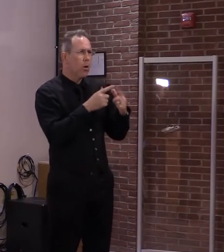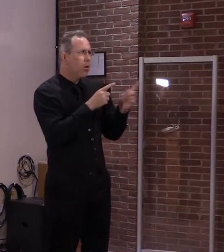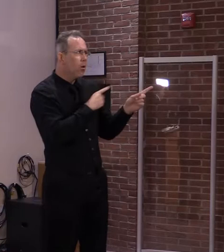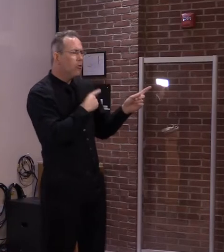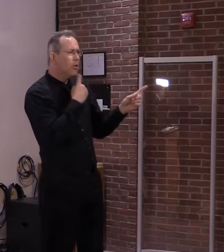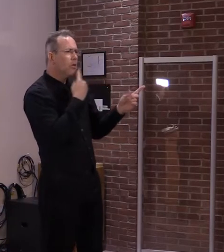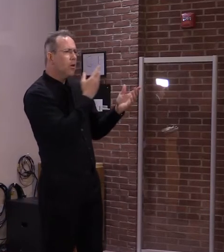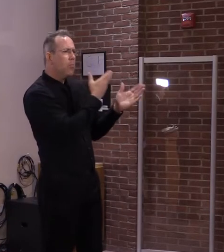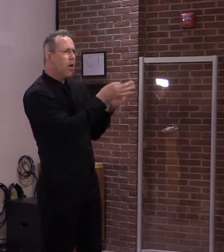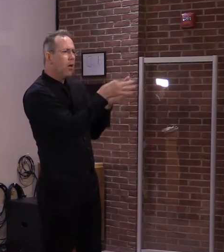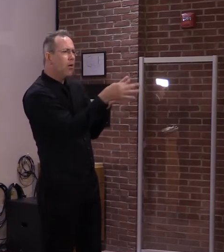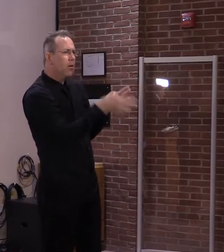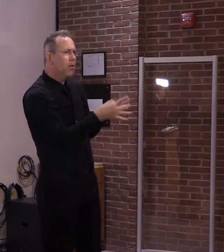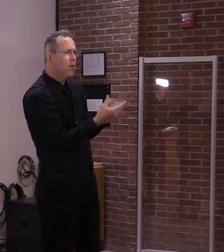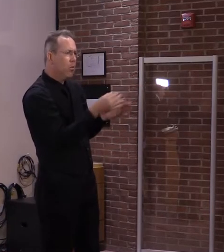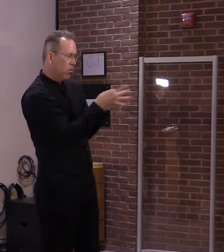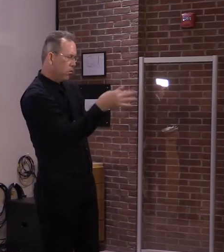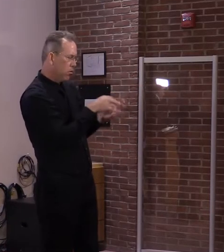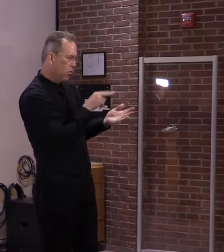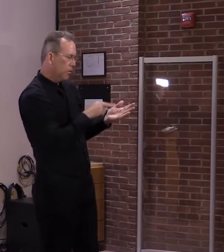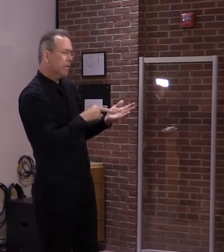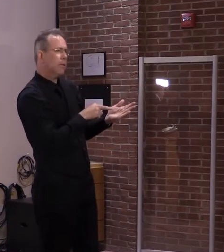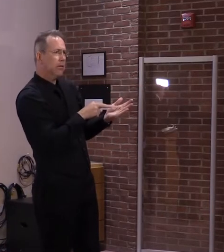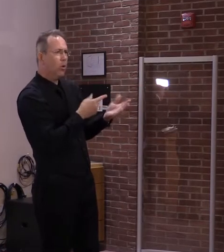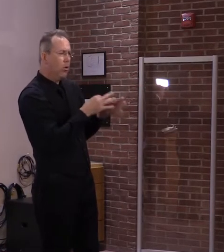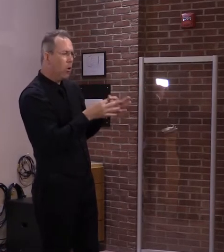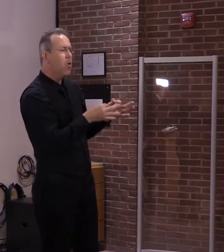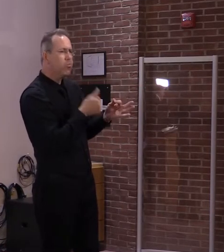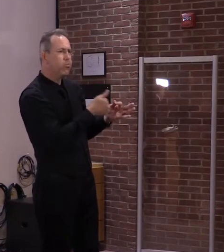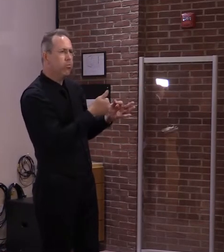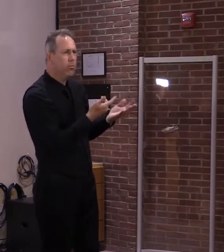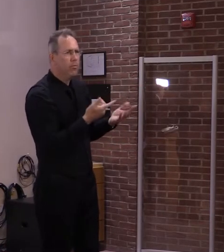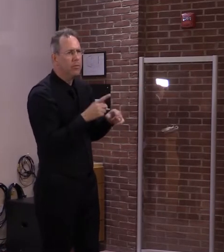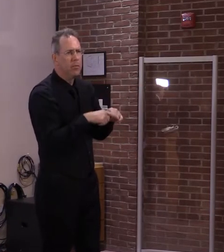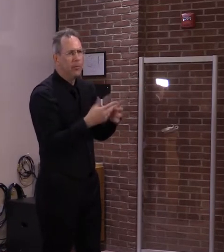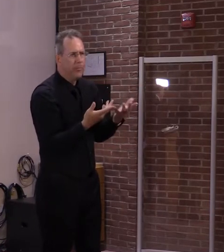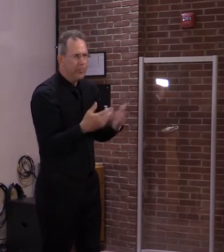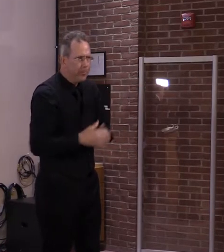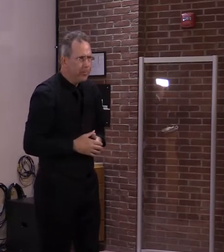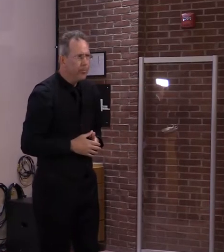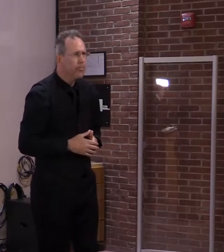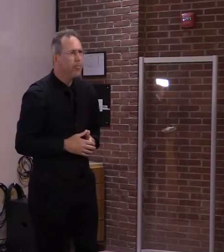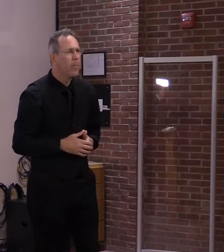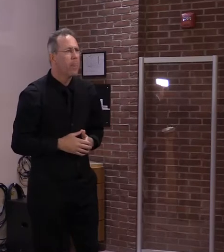I would not rule out veto on a number of issues.